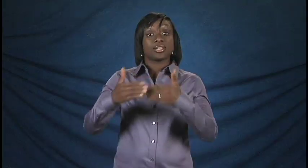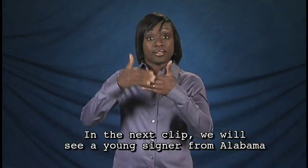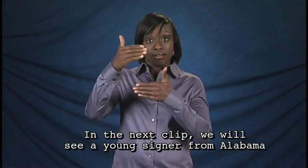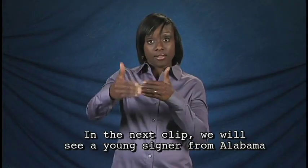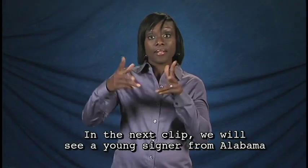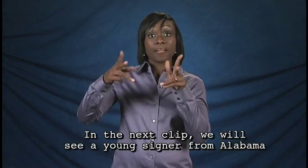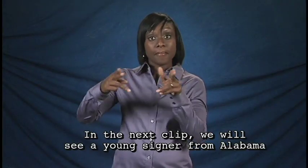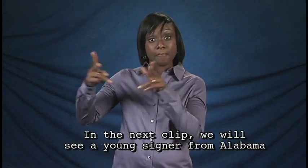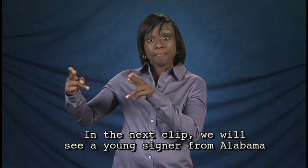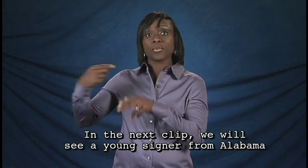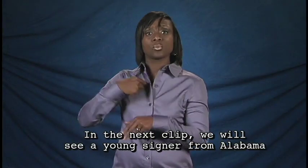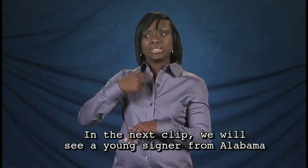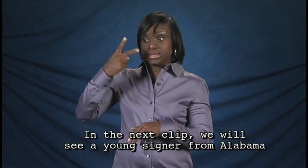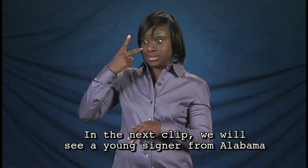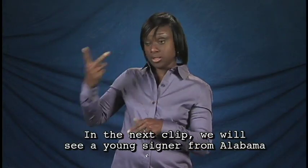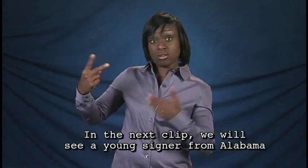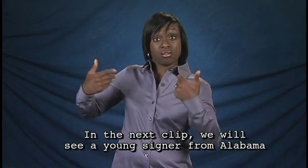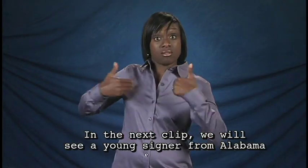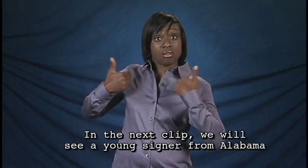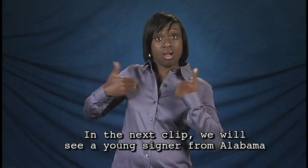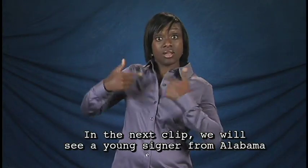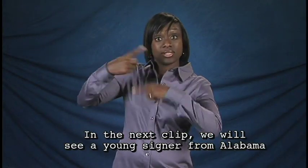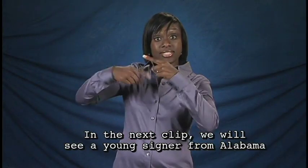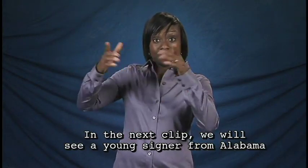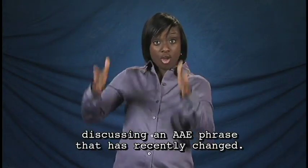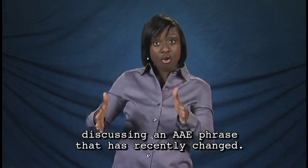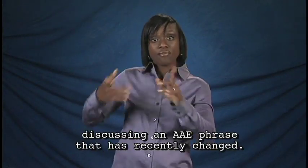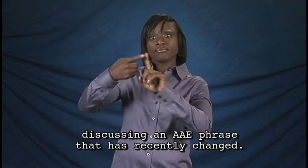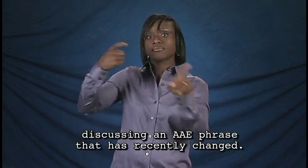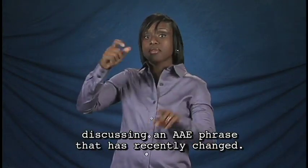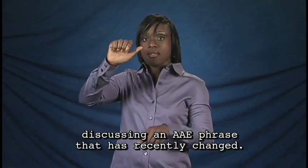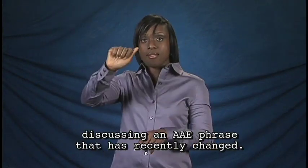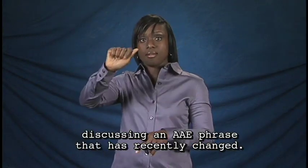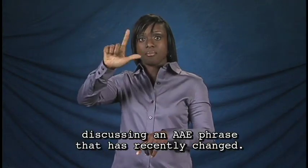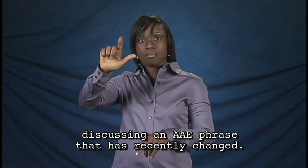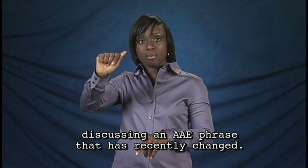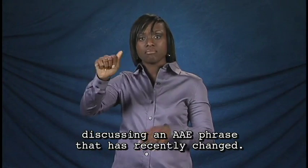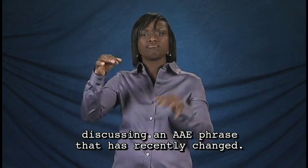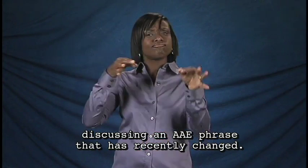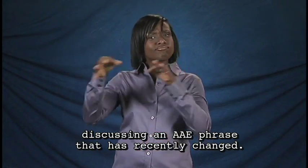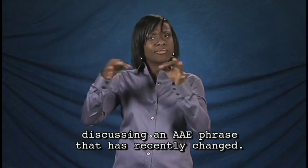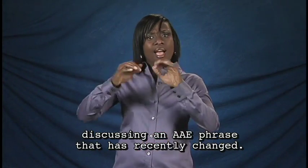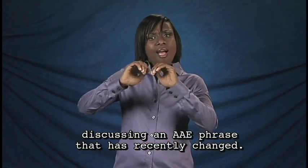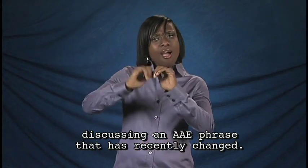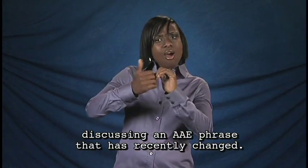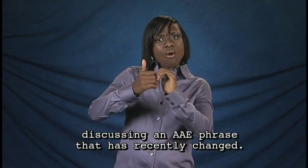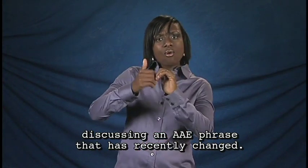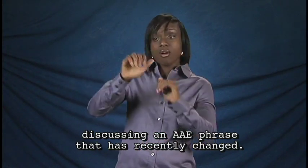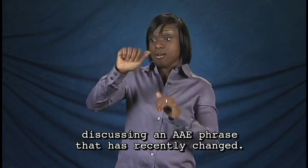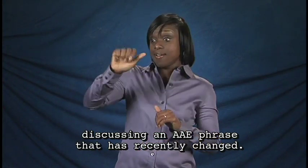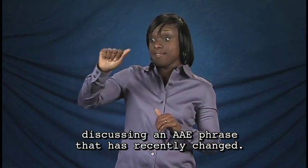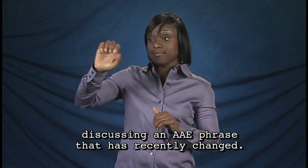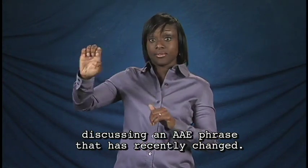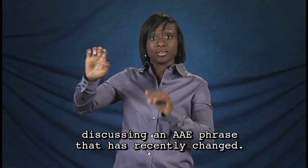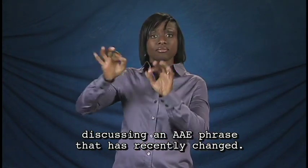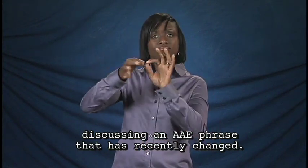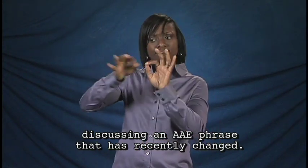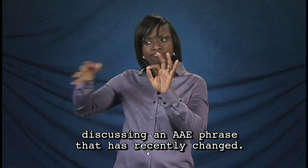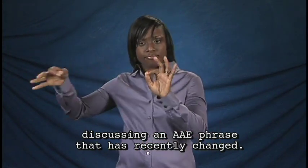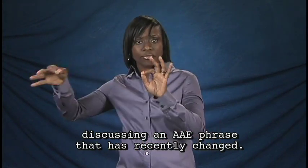In the next clip, we will see a young signer from Alabama discussing an AAE phrase that has recently